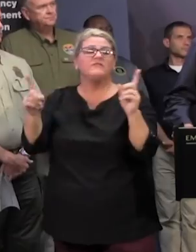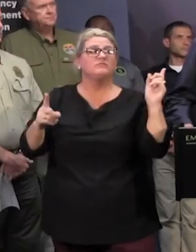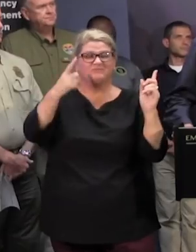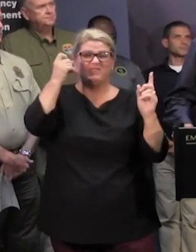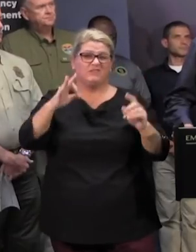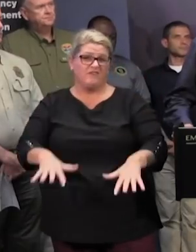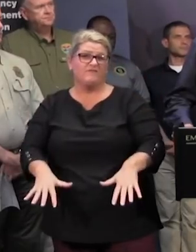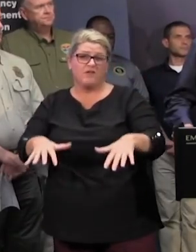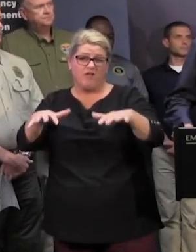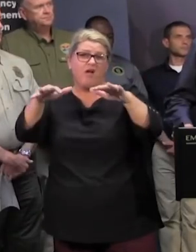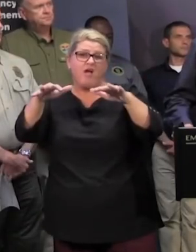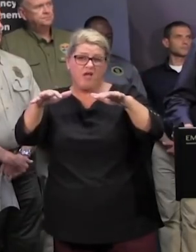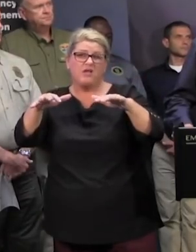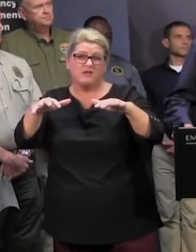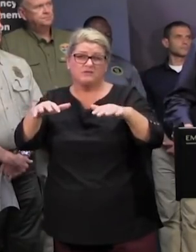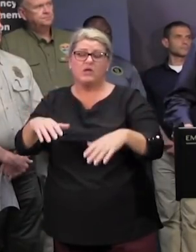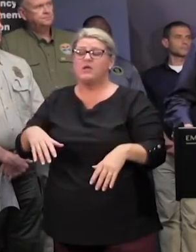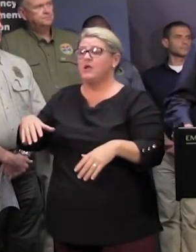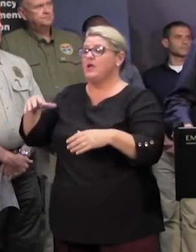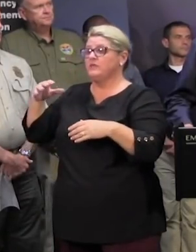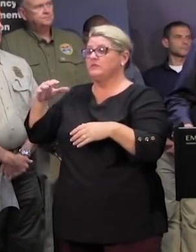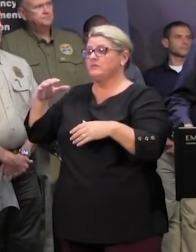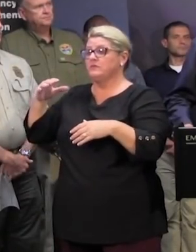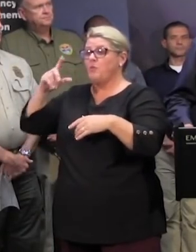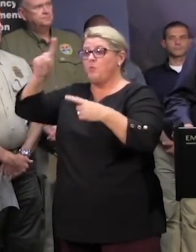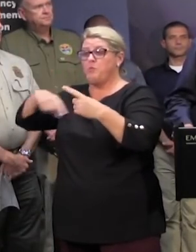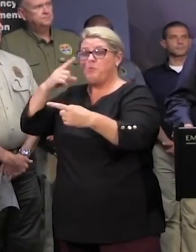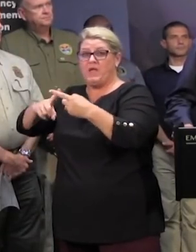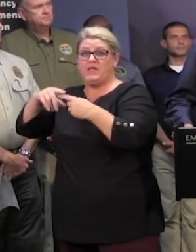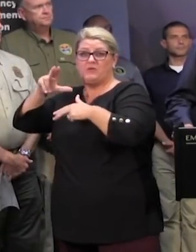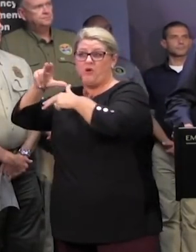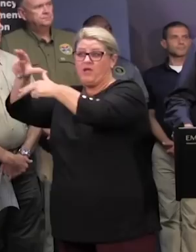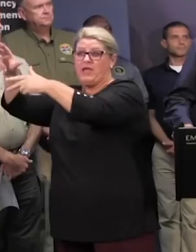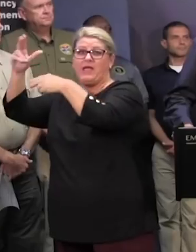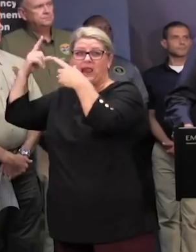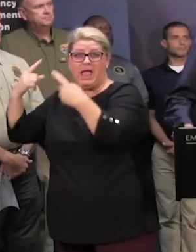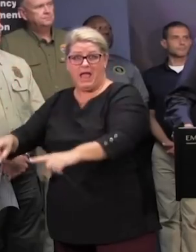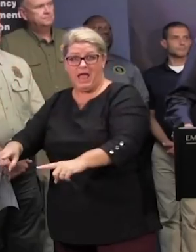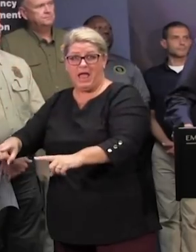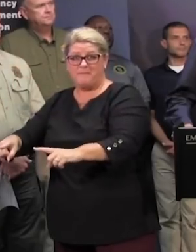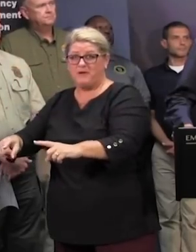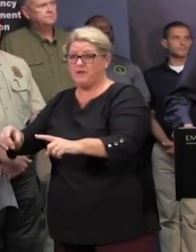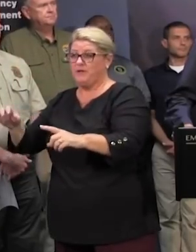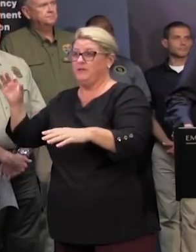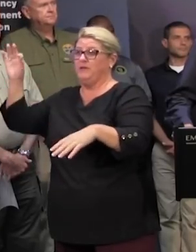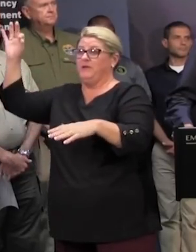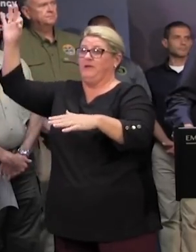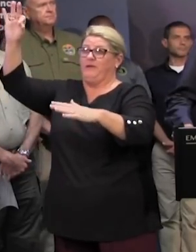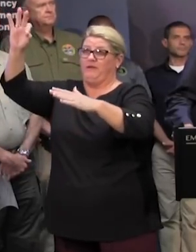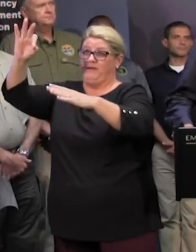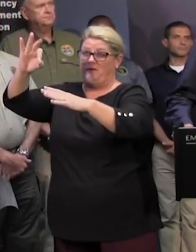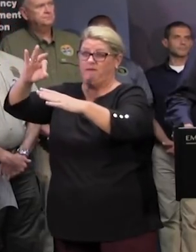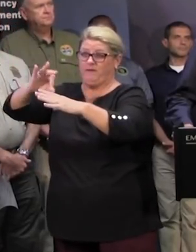as the storm turned into a hurricane and came ashore that there was if you've seen on television the graphics